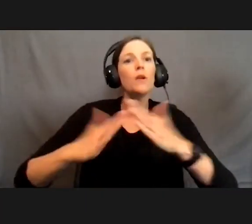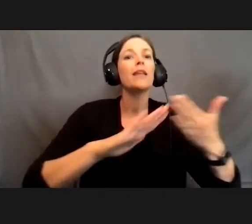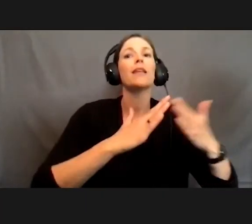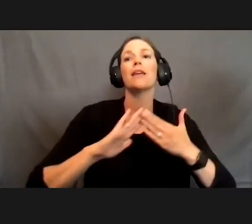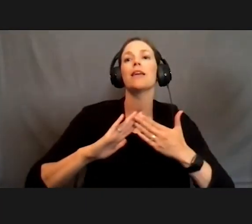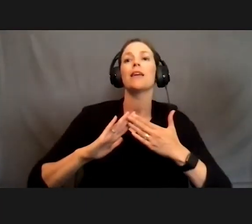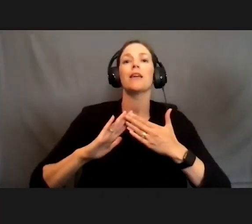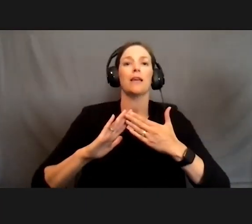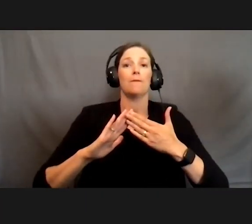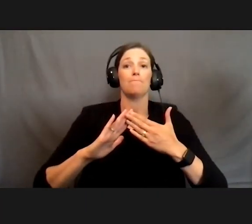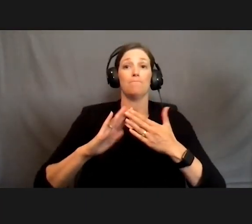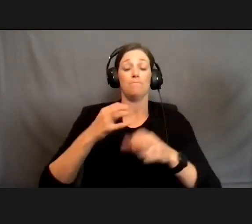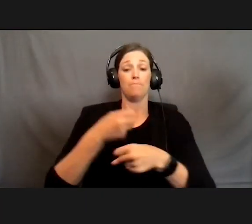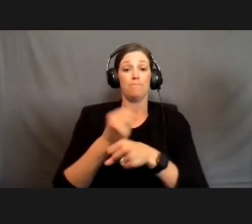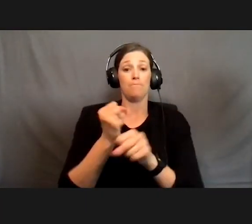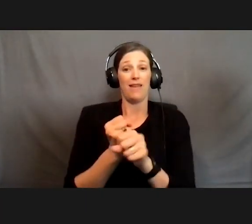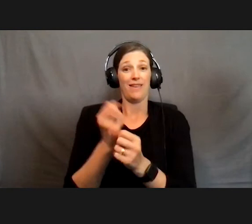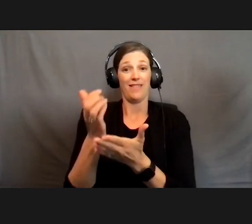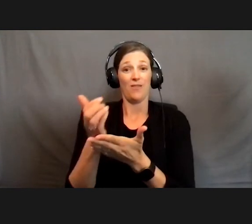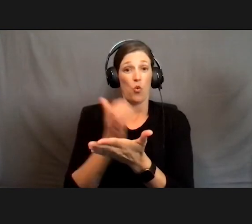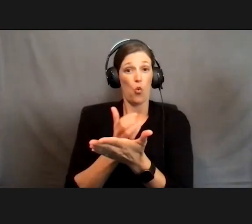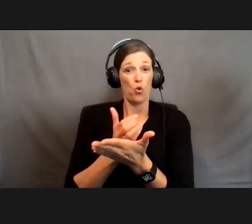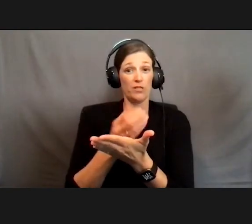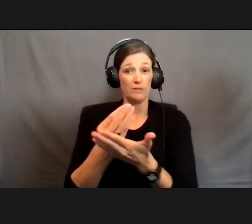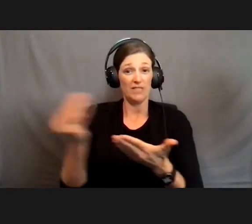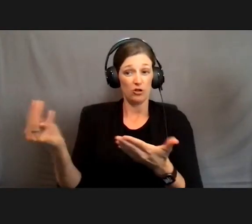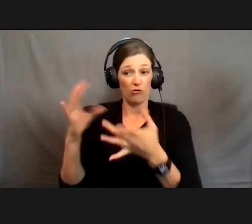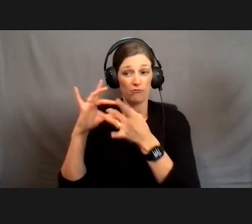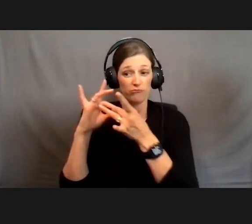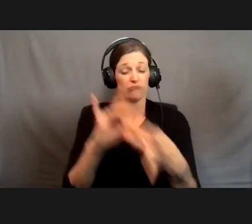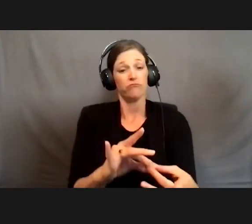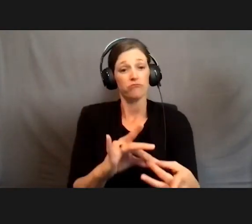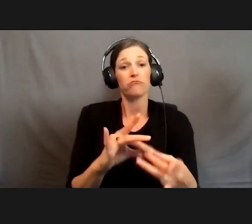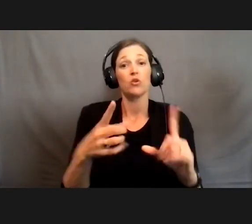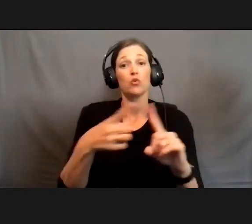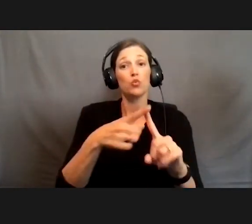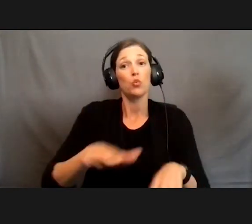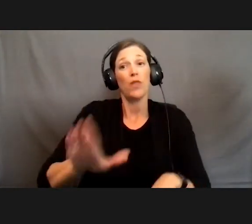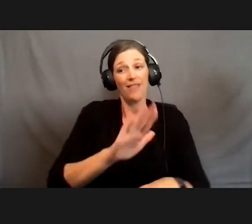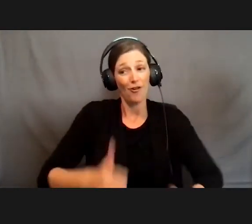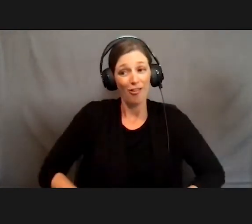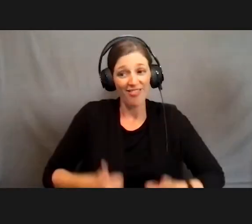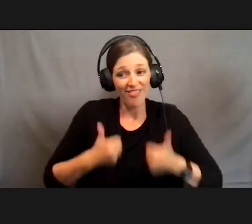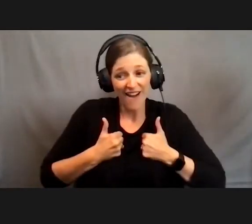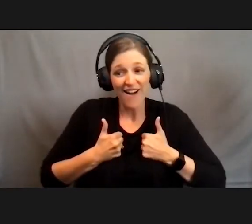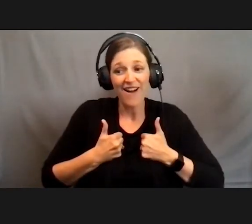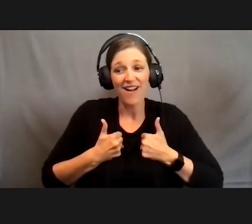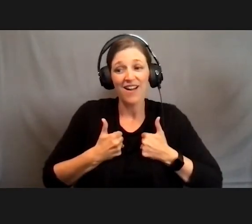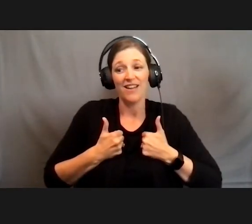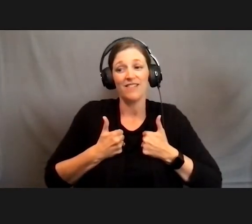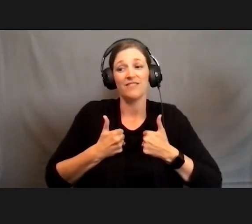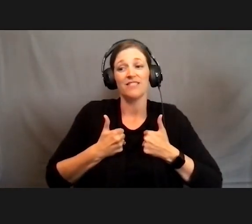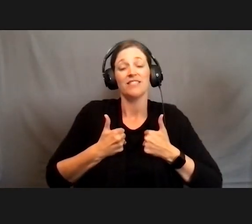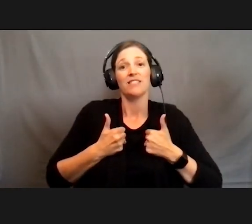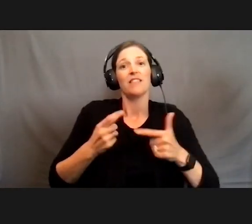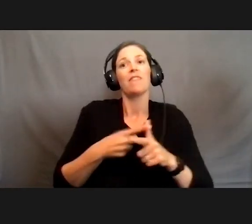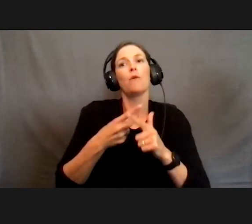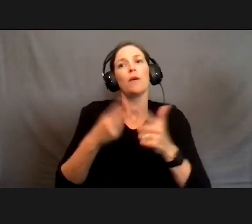and by making the course material relevant to their lives, we would promote the